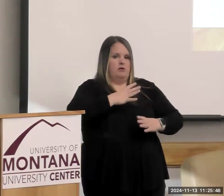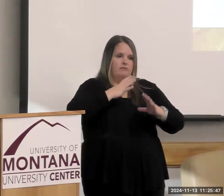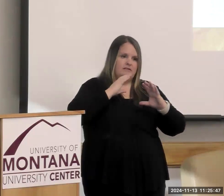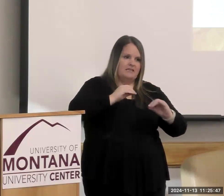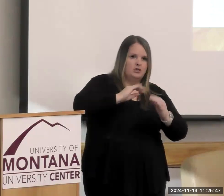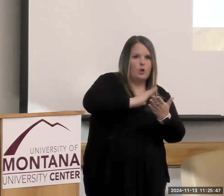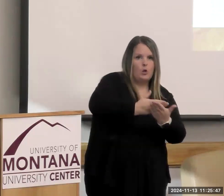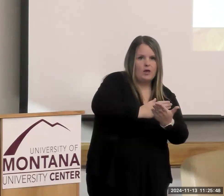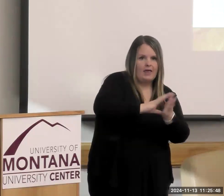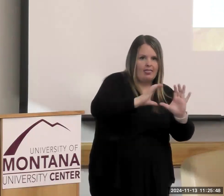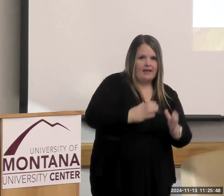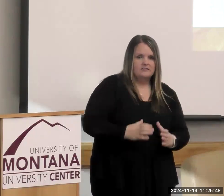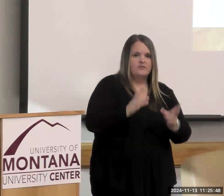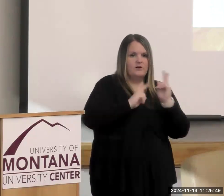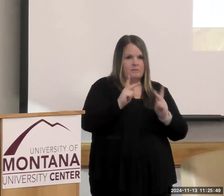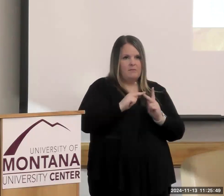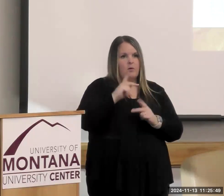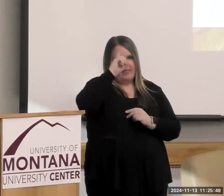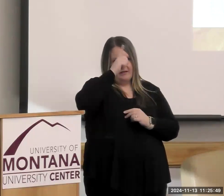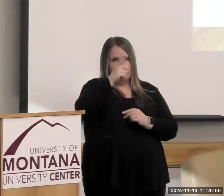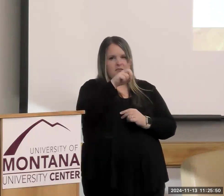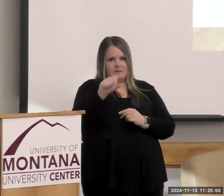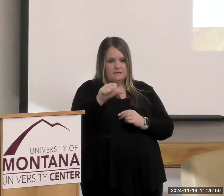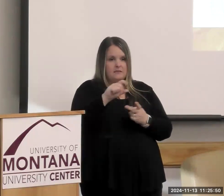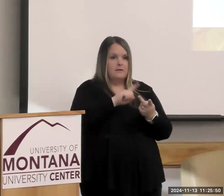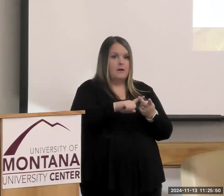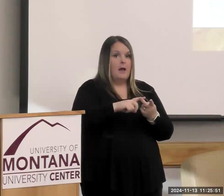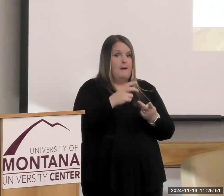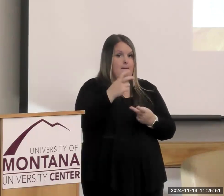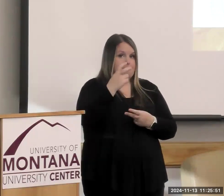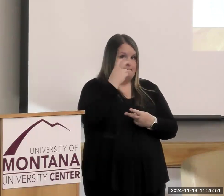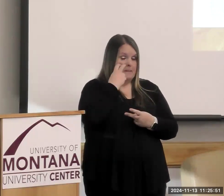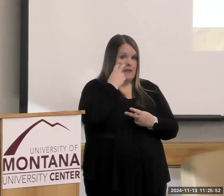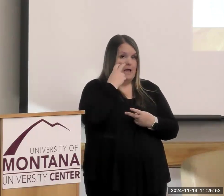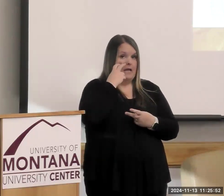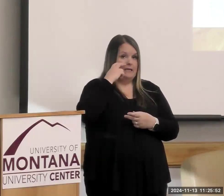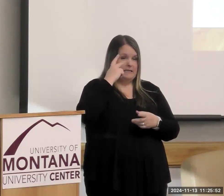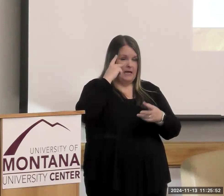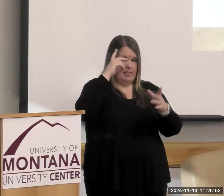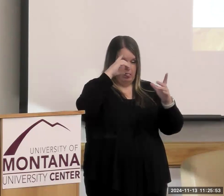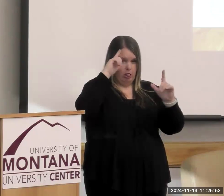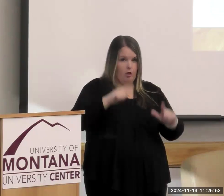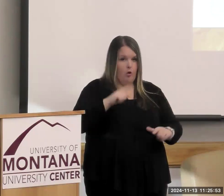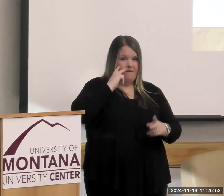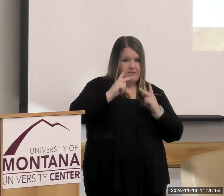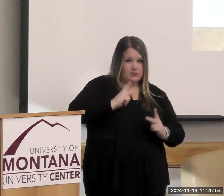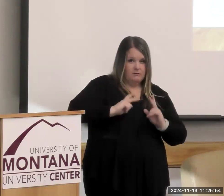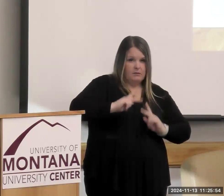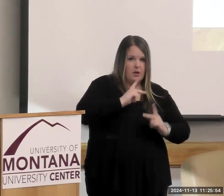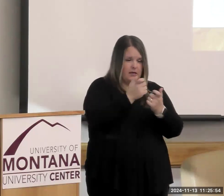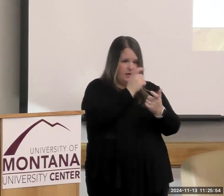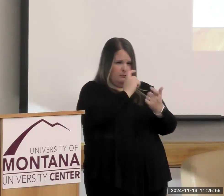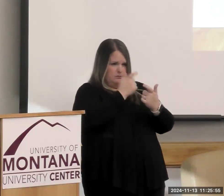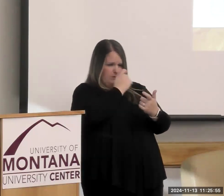with intellectual disability, blind and low vision people. And so if you're interested in how do you adapt your